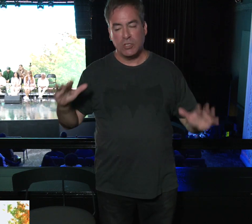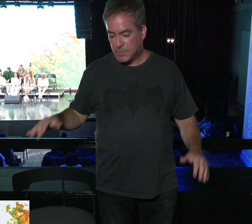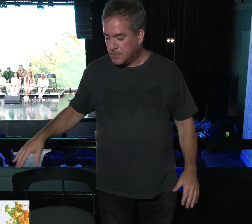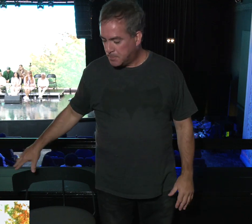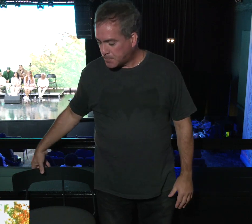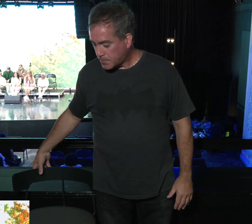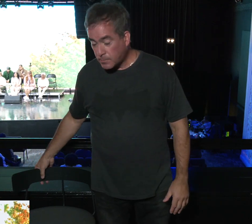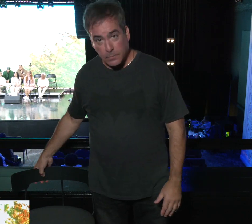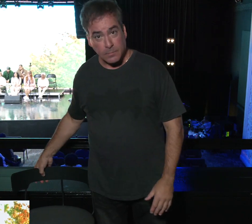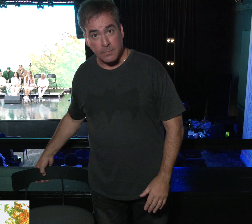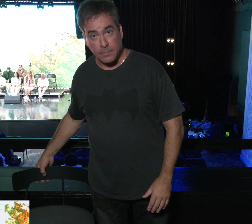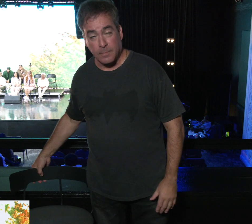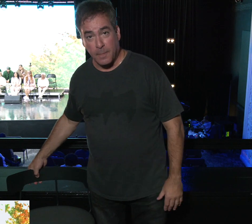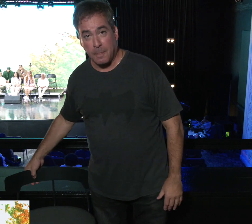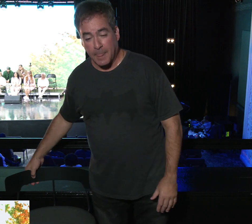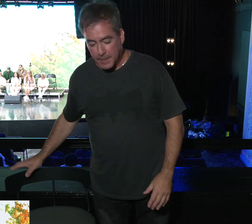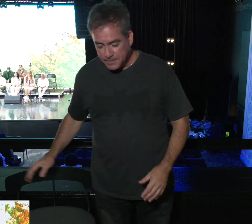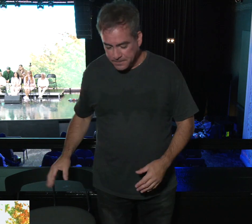You saw that?